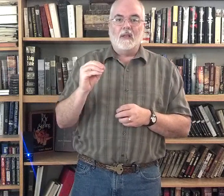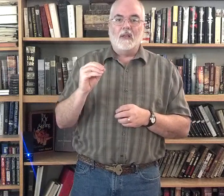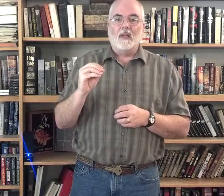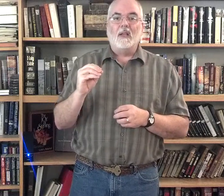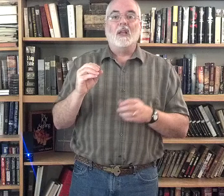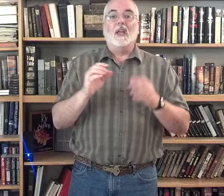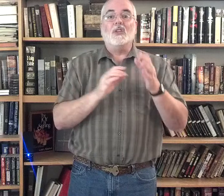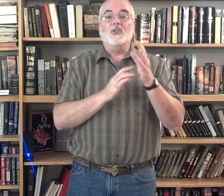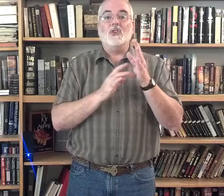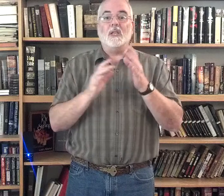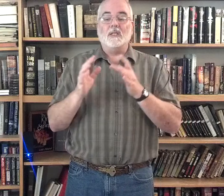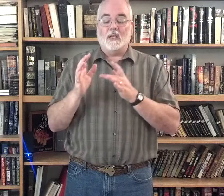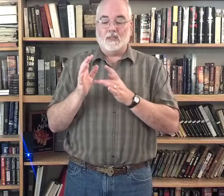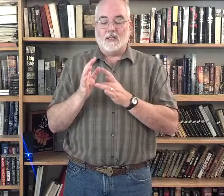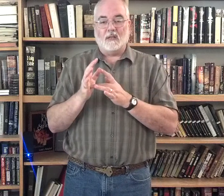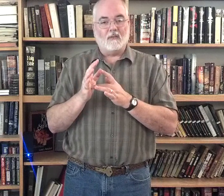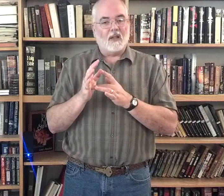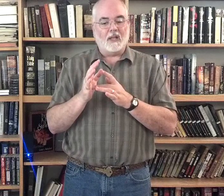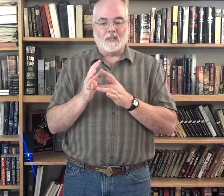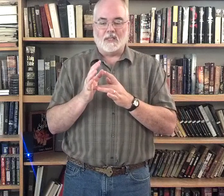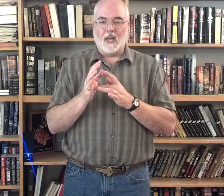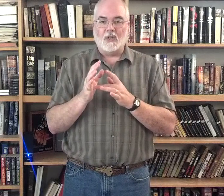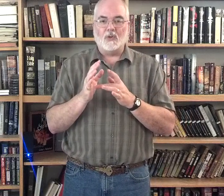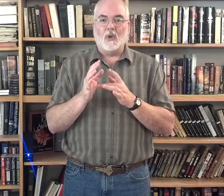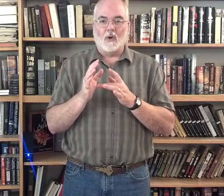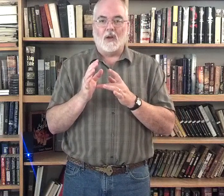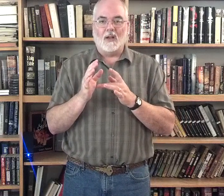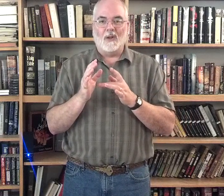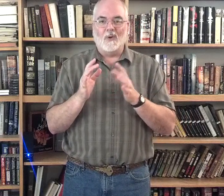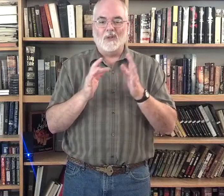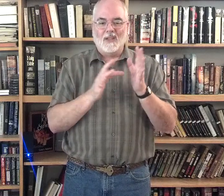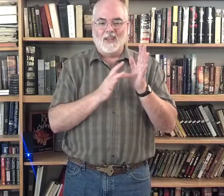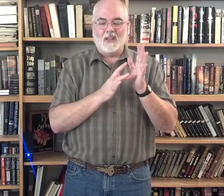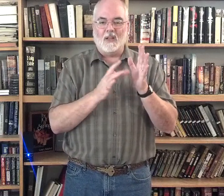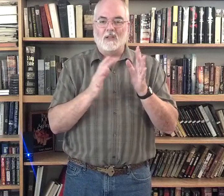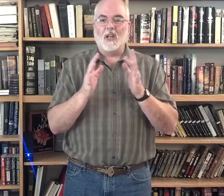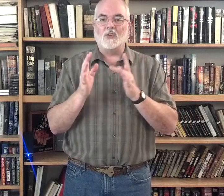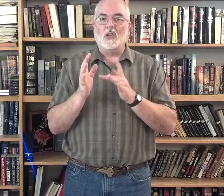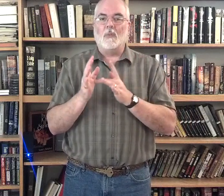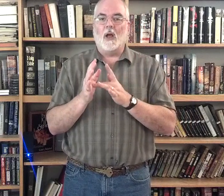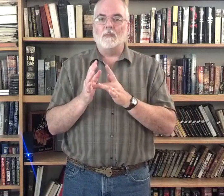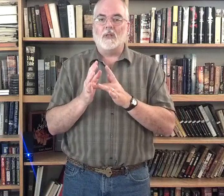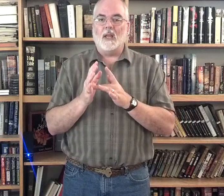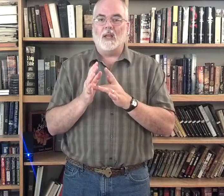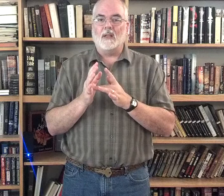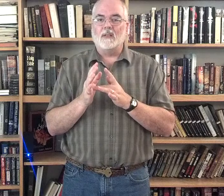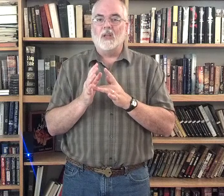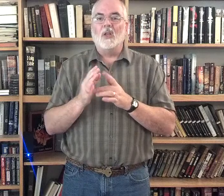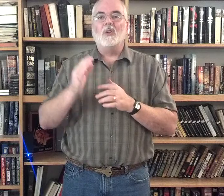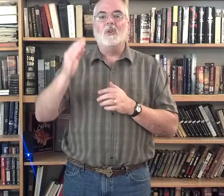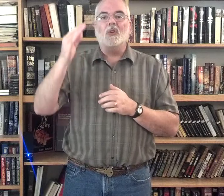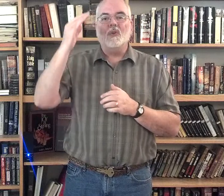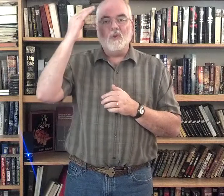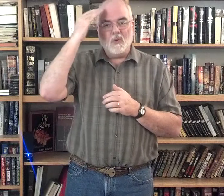And, Jesus, that's a sign you should already know, the touching of the palms of the hand. Jesus